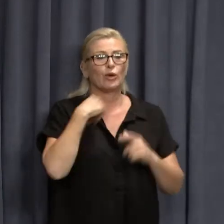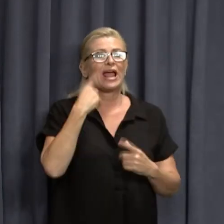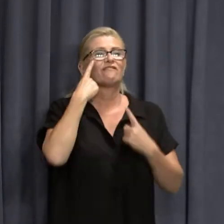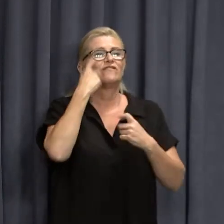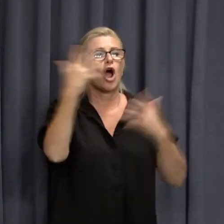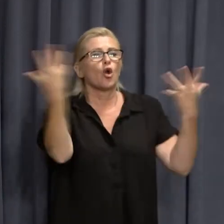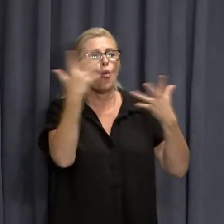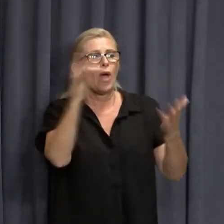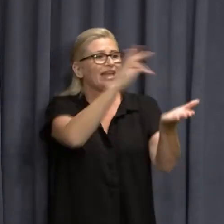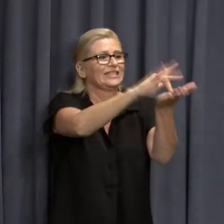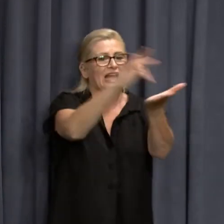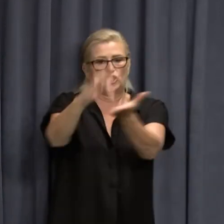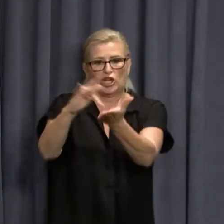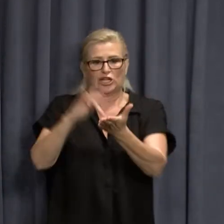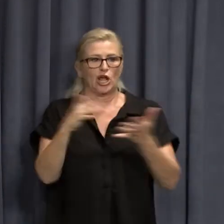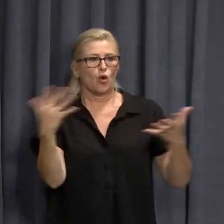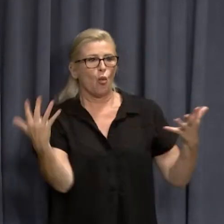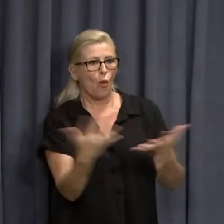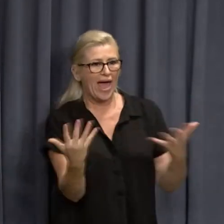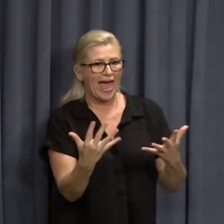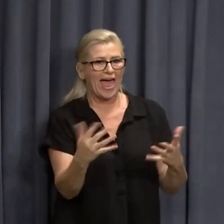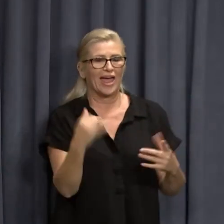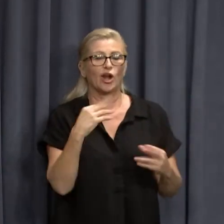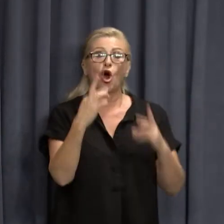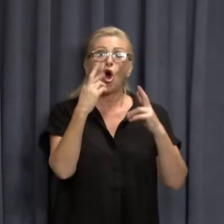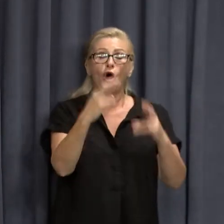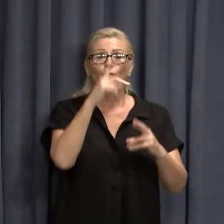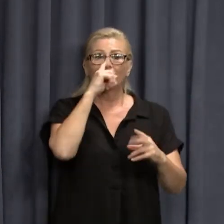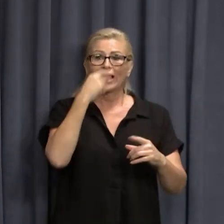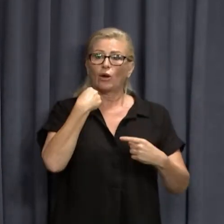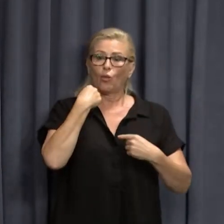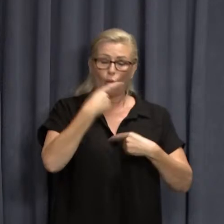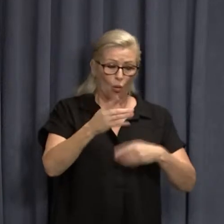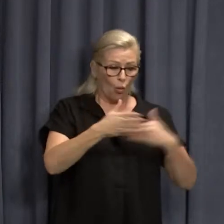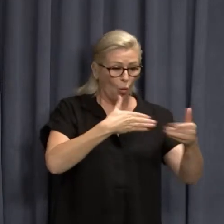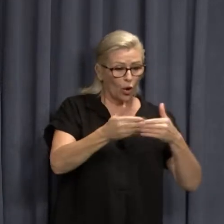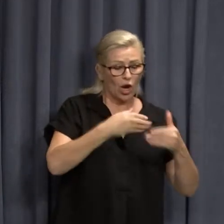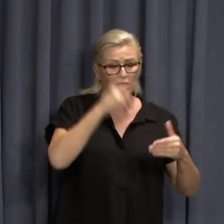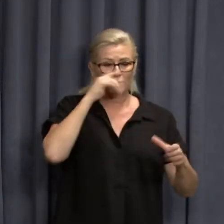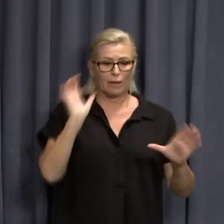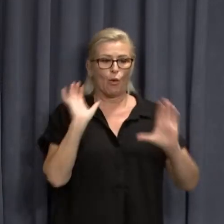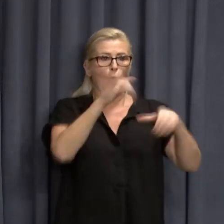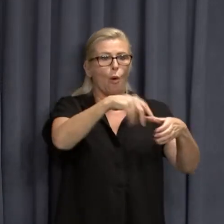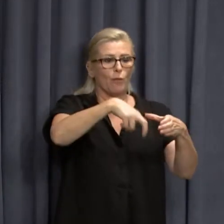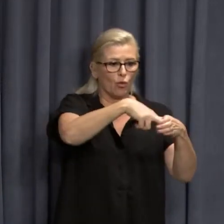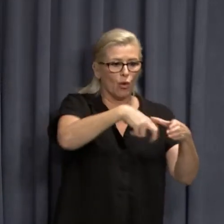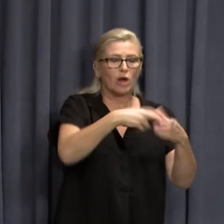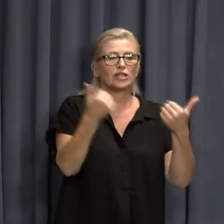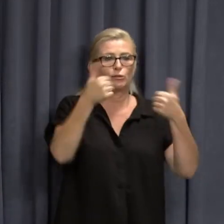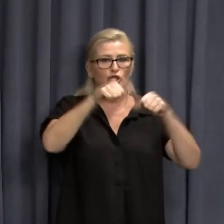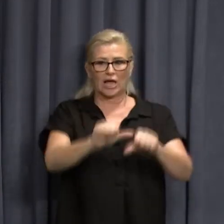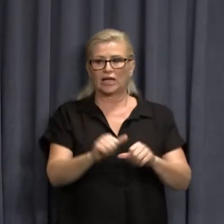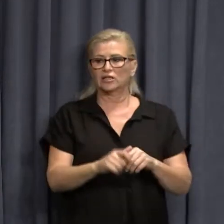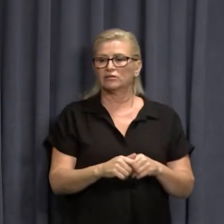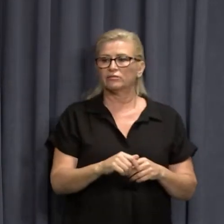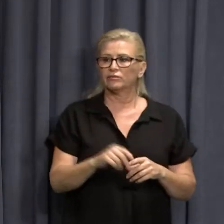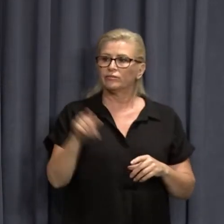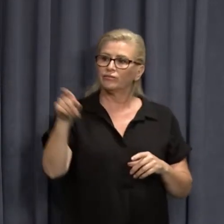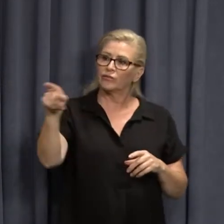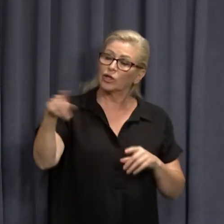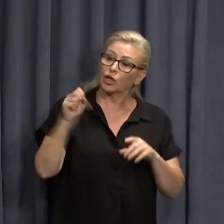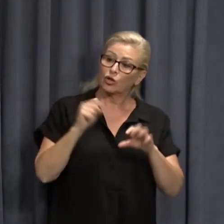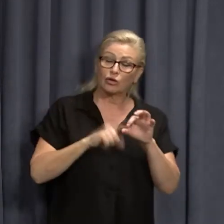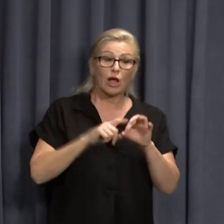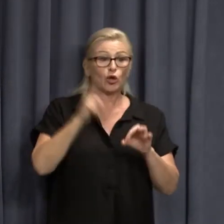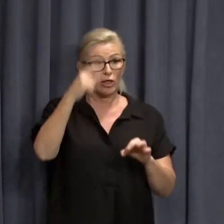it might have gone and hopefully get everyone we can into quarantine and isolation to protect them and the rest of the community. Given that the virus is here and